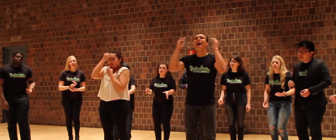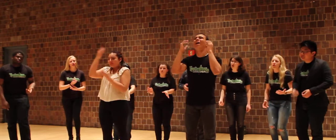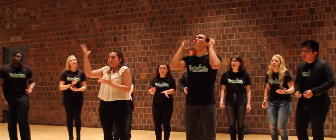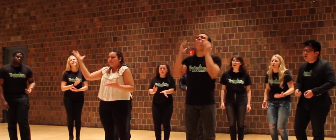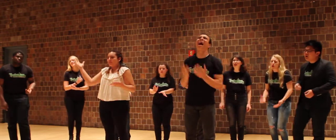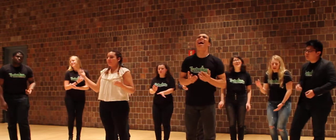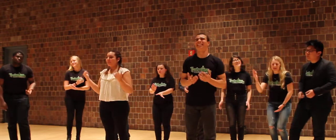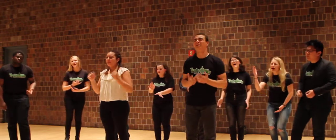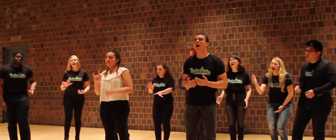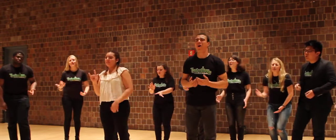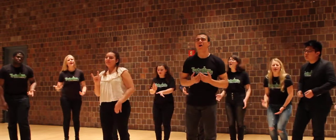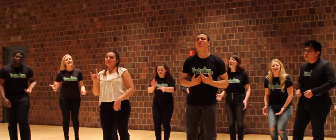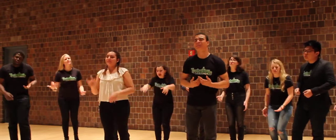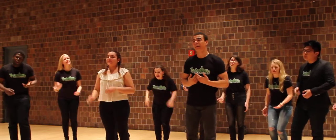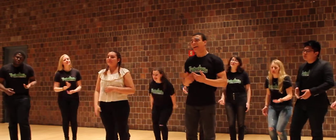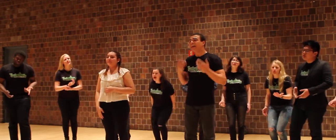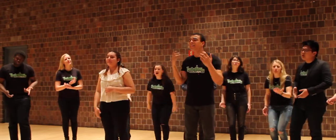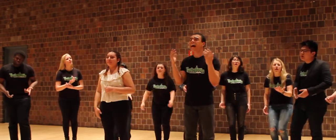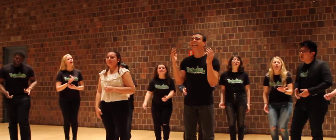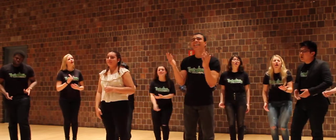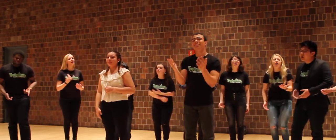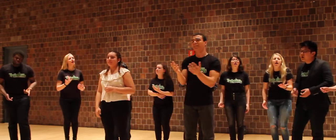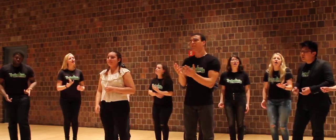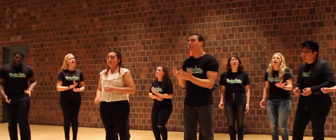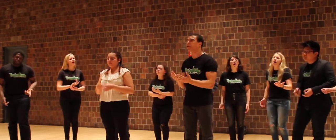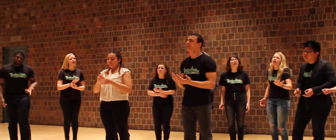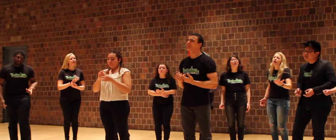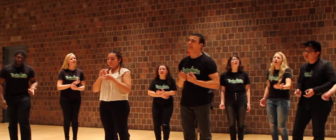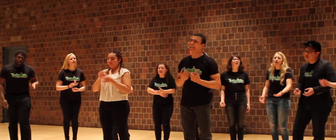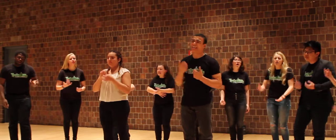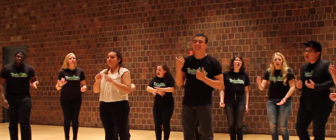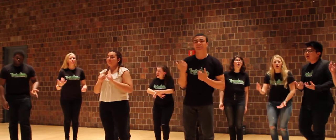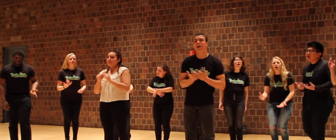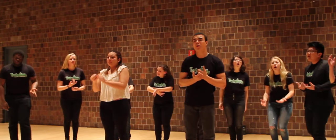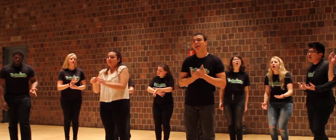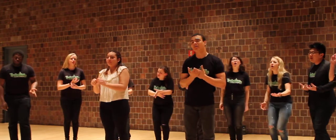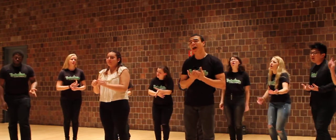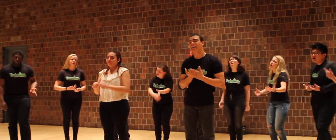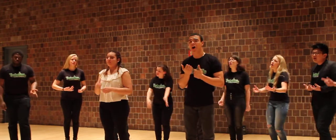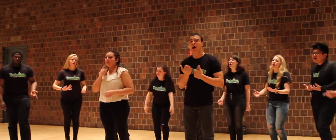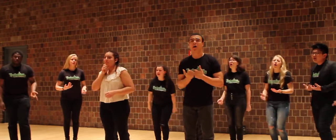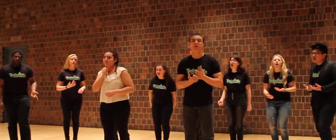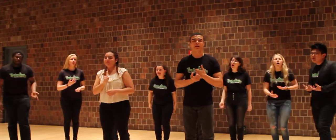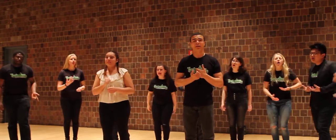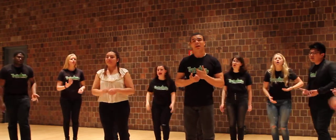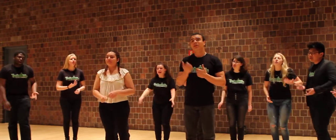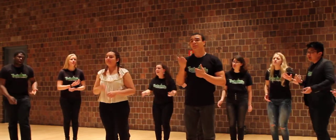now everybody knows That is just you You yogaic To rig it all Just